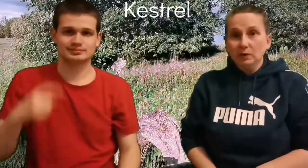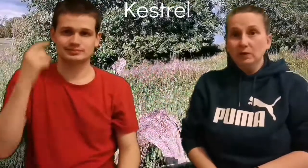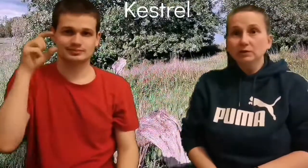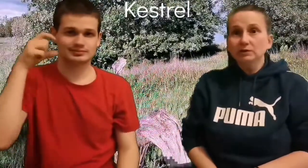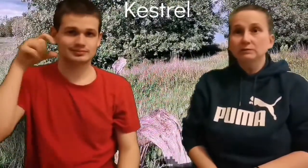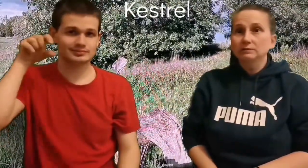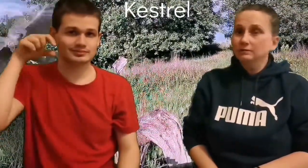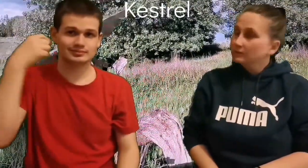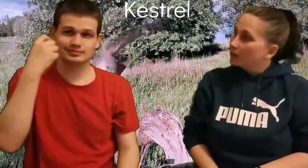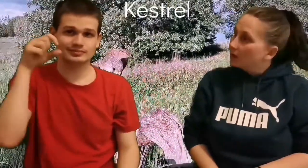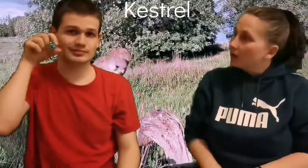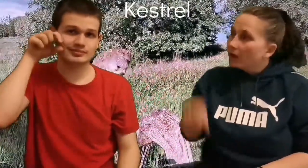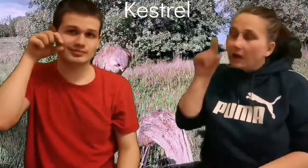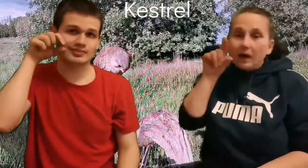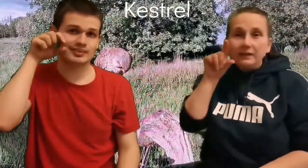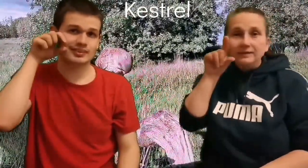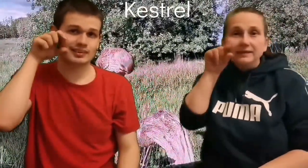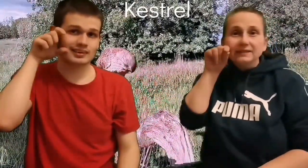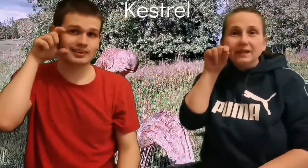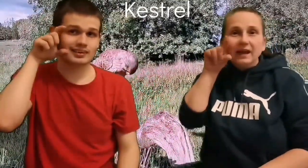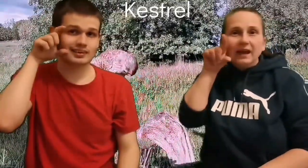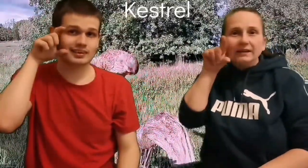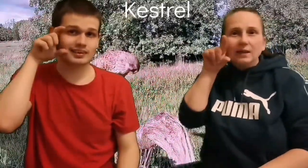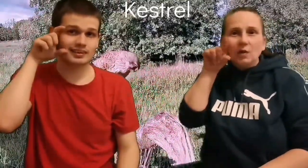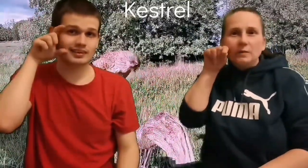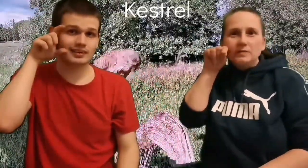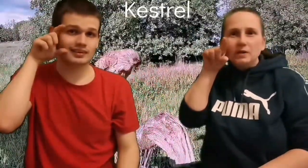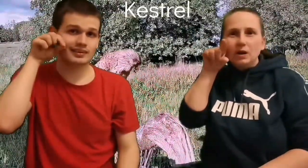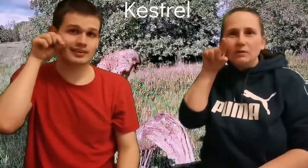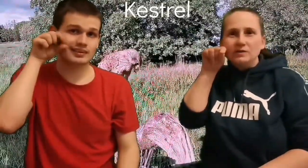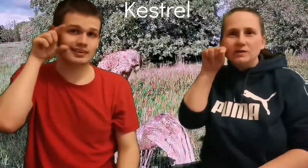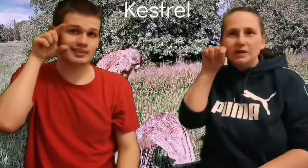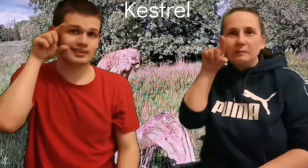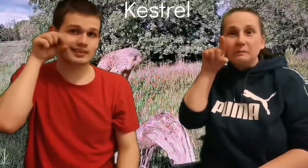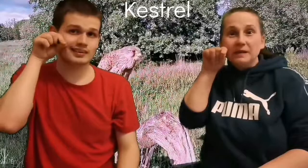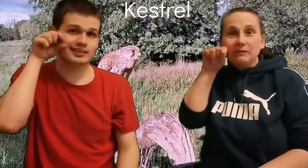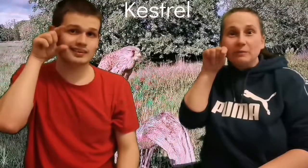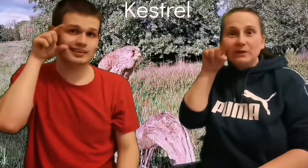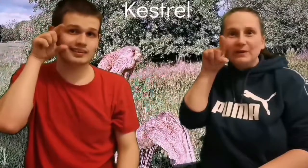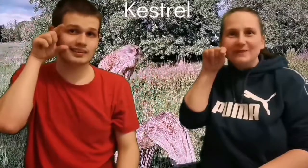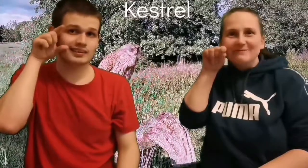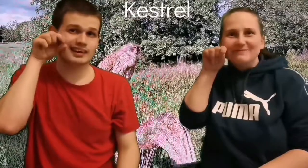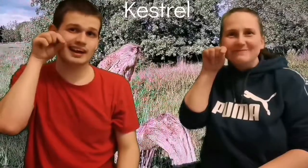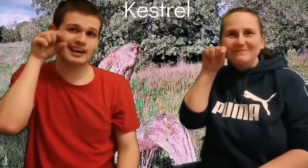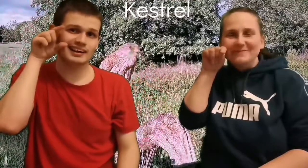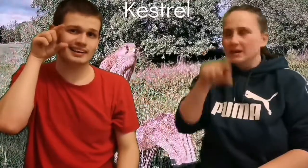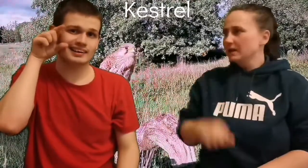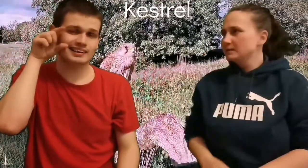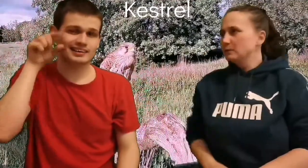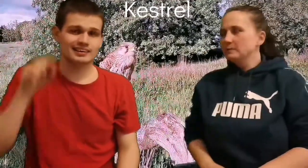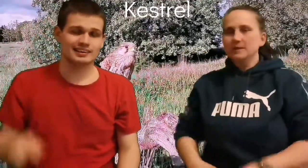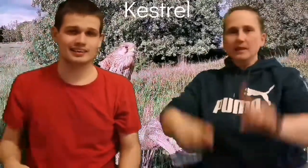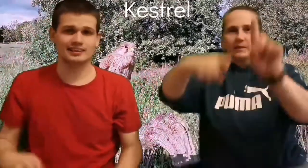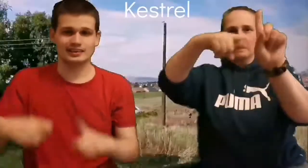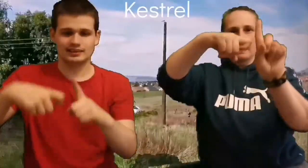for bird. That's it. It opens and closes like the beak of a bird. Let's put them together.